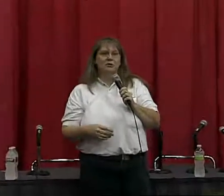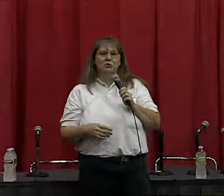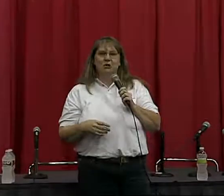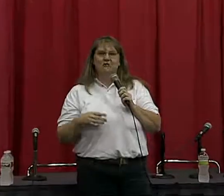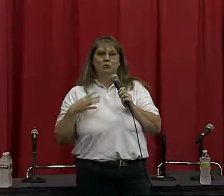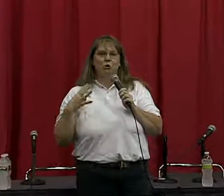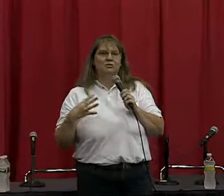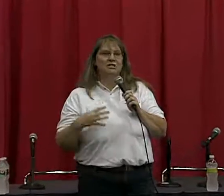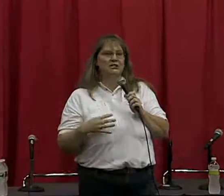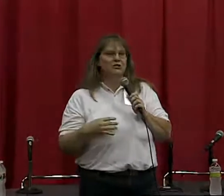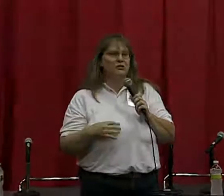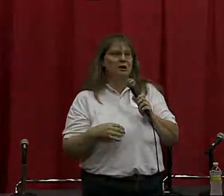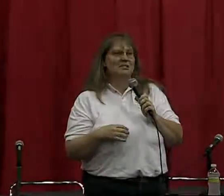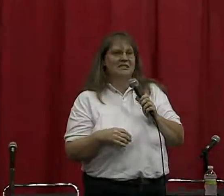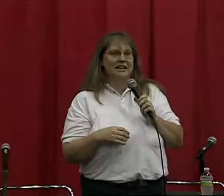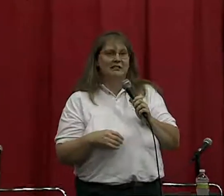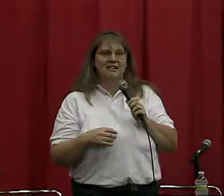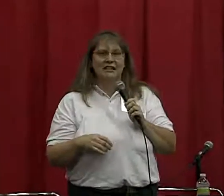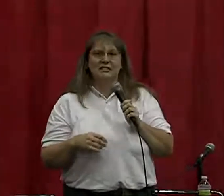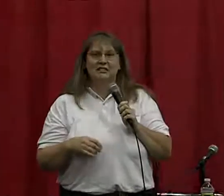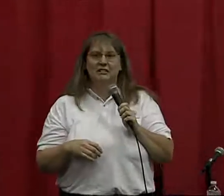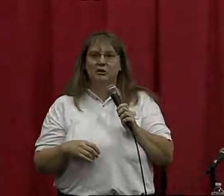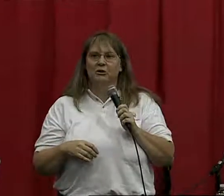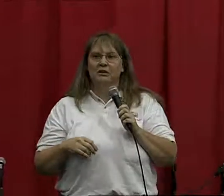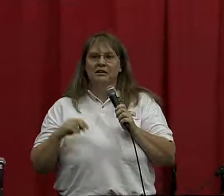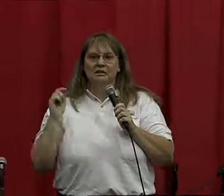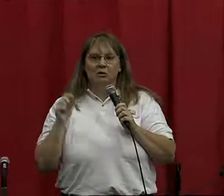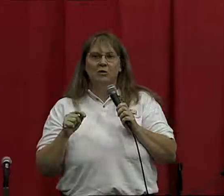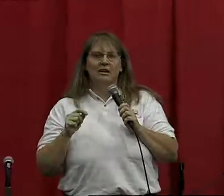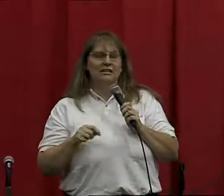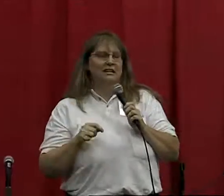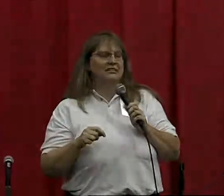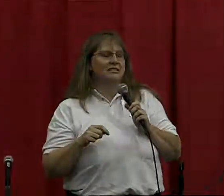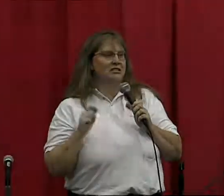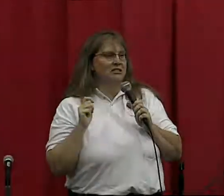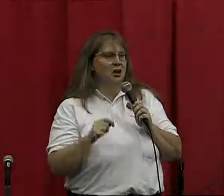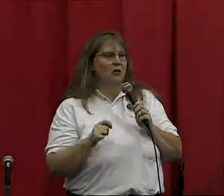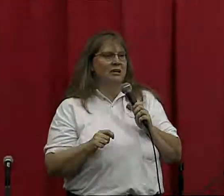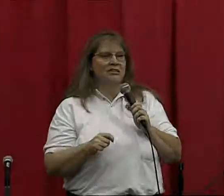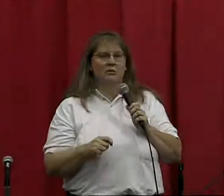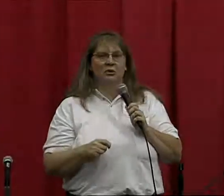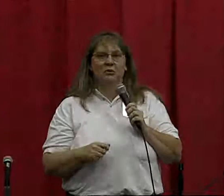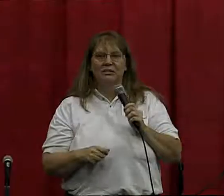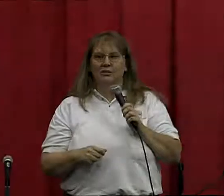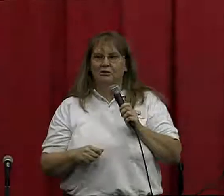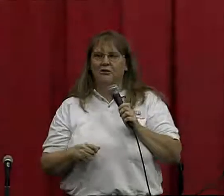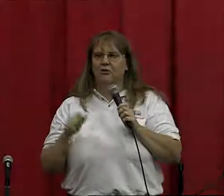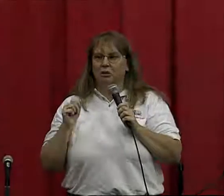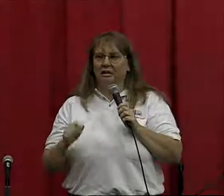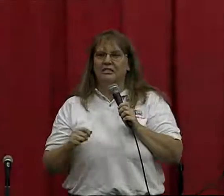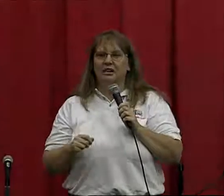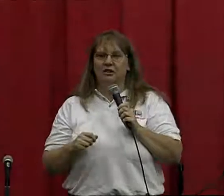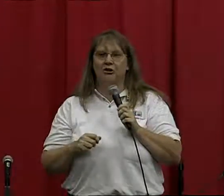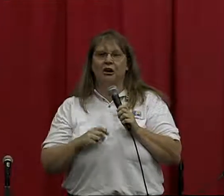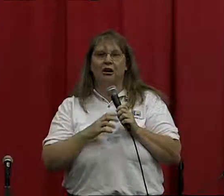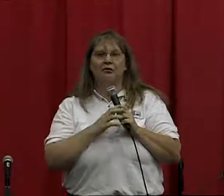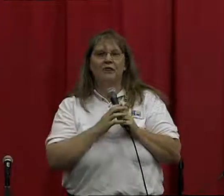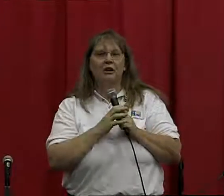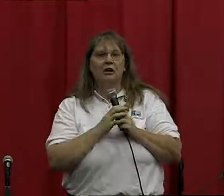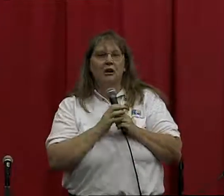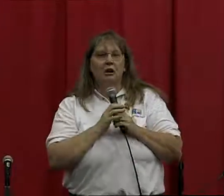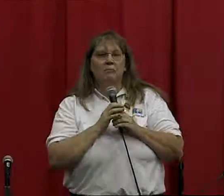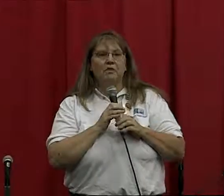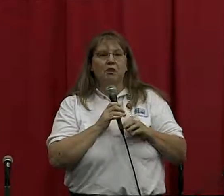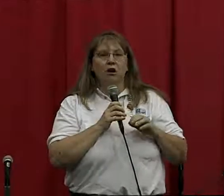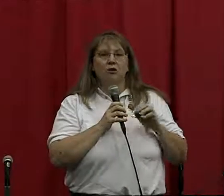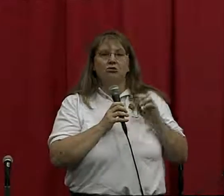true. There are 24 centers across the state of Texas, so somewhere in Texas there is always a 2-1-1 center that's ready to take your call.